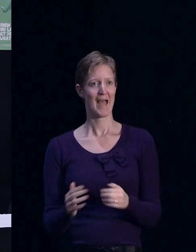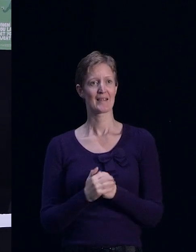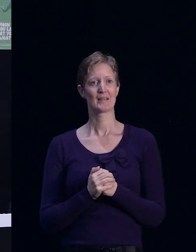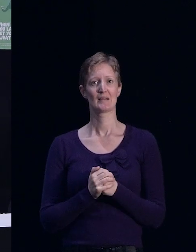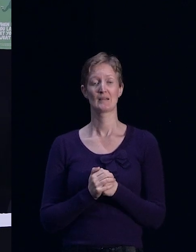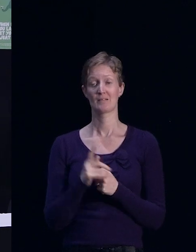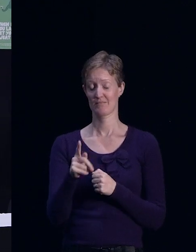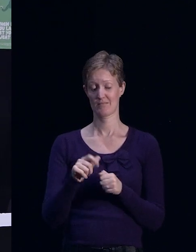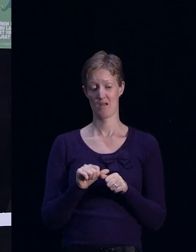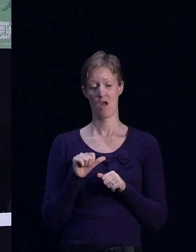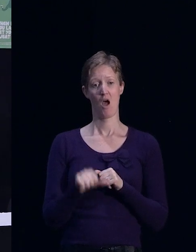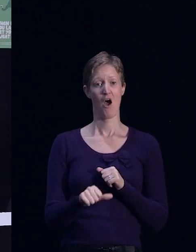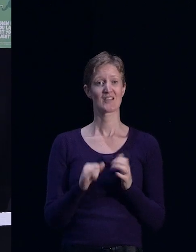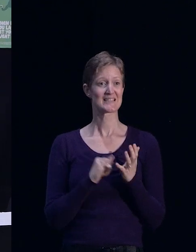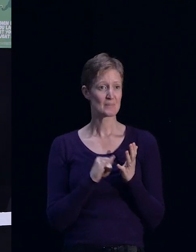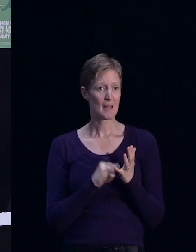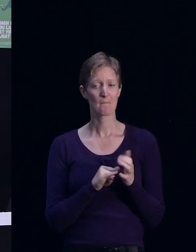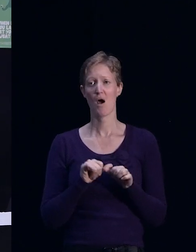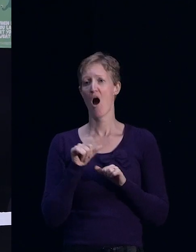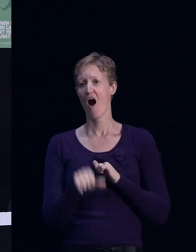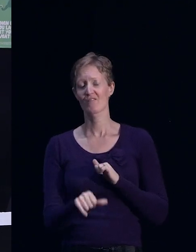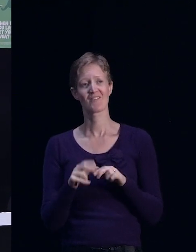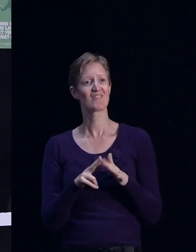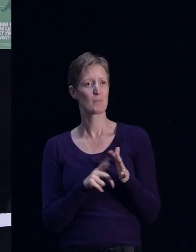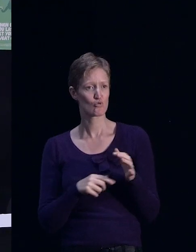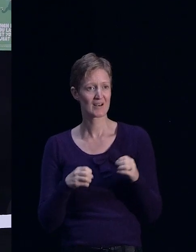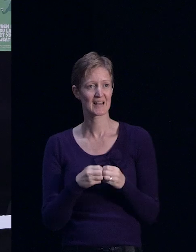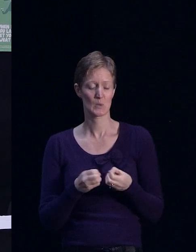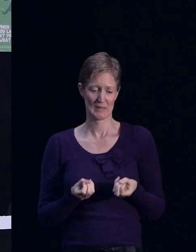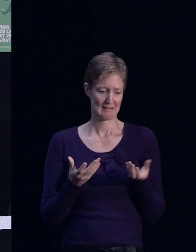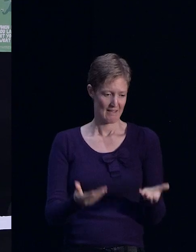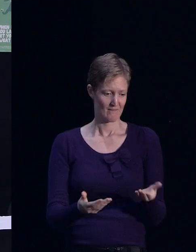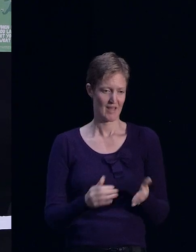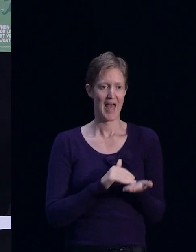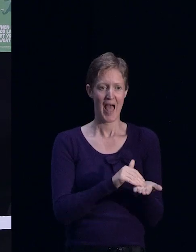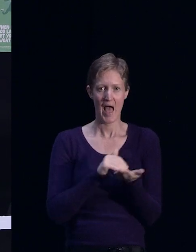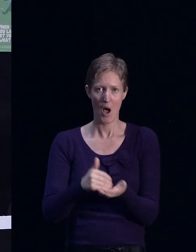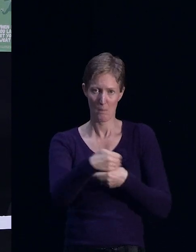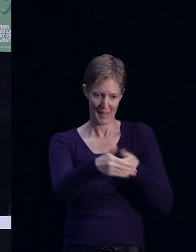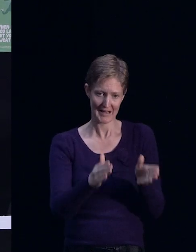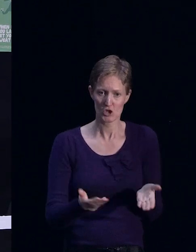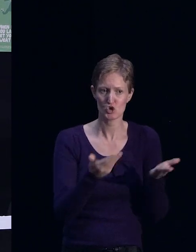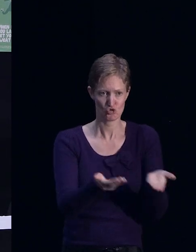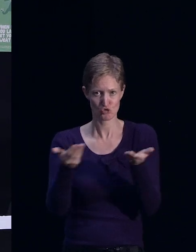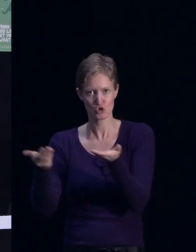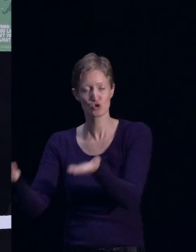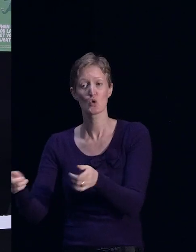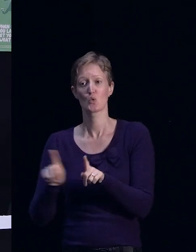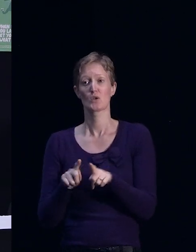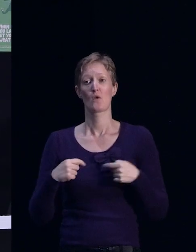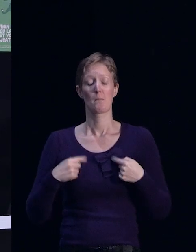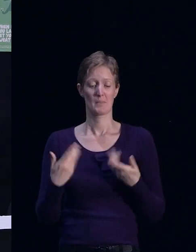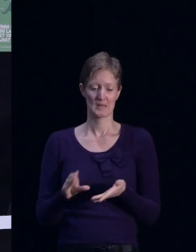-September and post-February with relief packages for our existing customers, through to some significant financial support for various